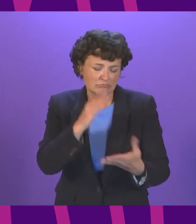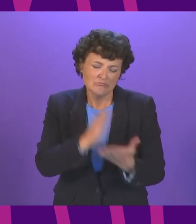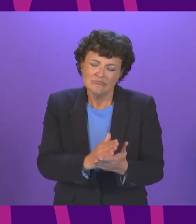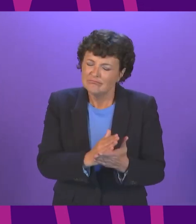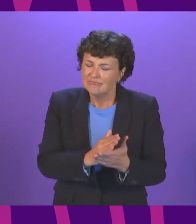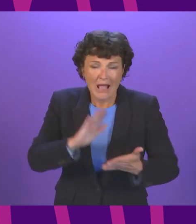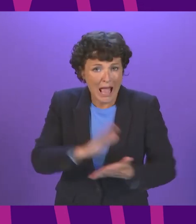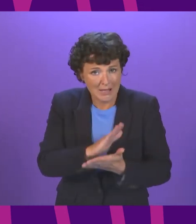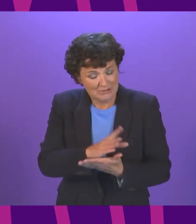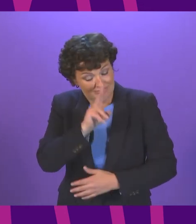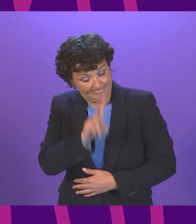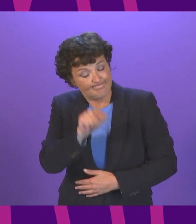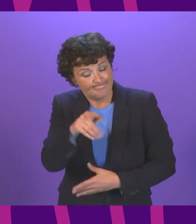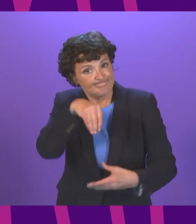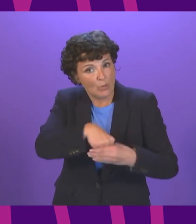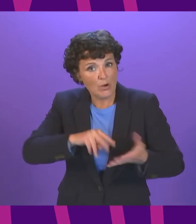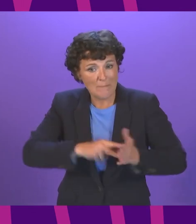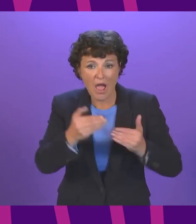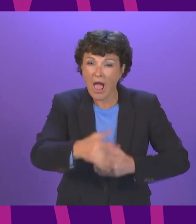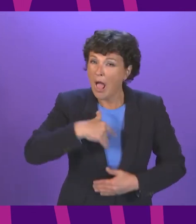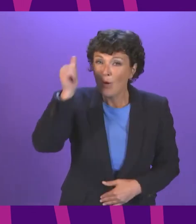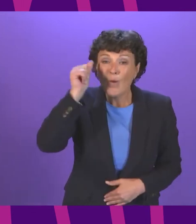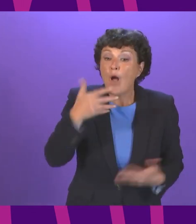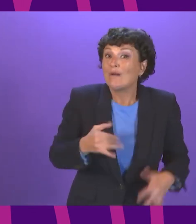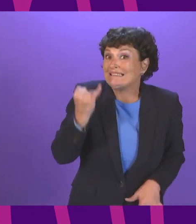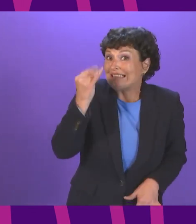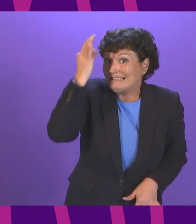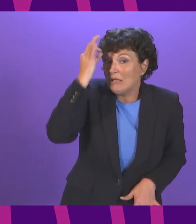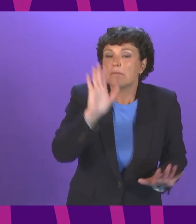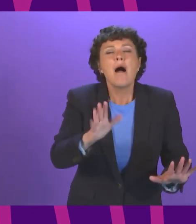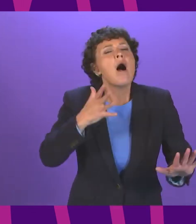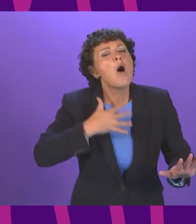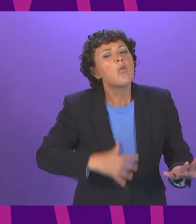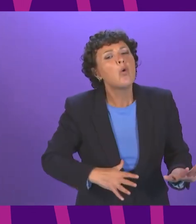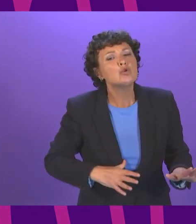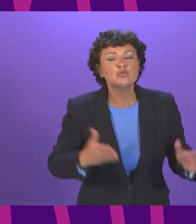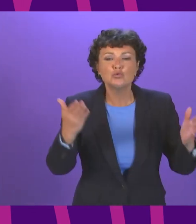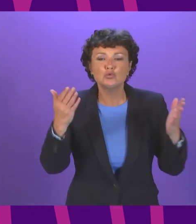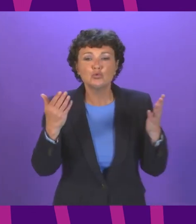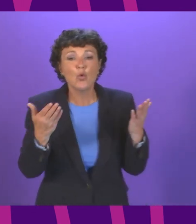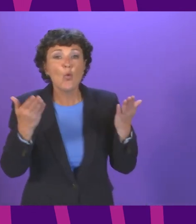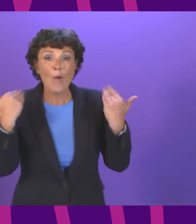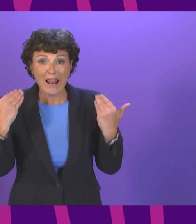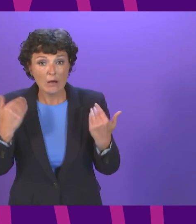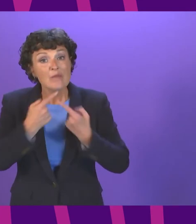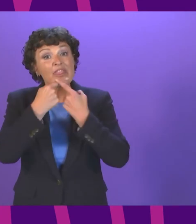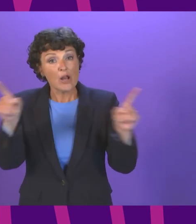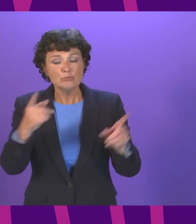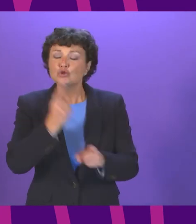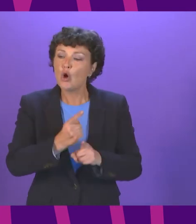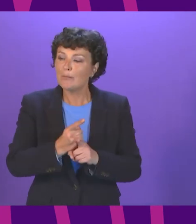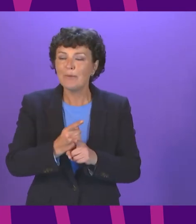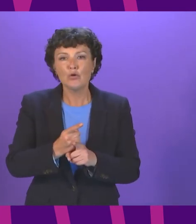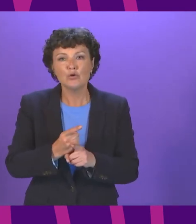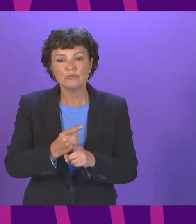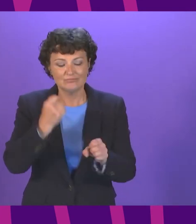also I'm aware I've only got six minutes but I want to welcome the announcement on gender recognition reform it's much